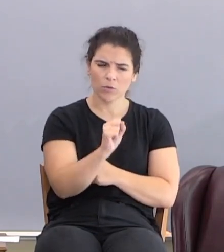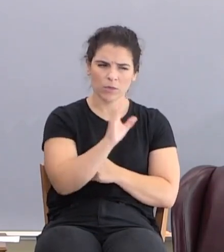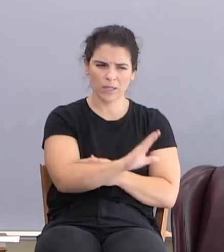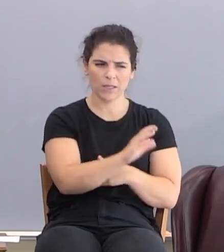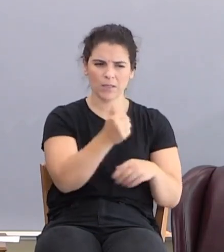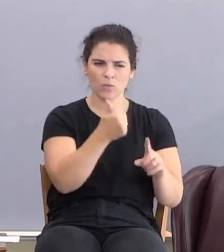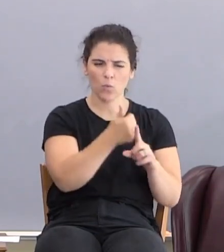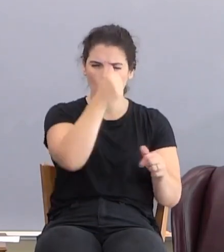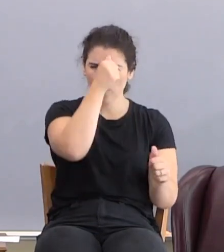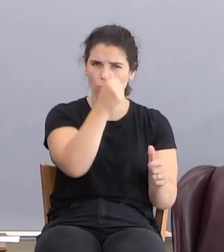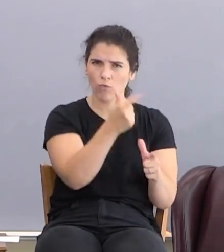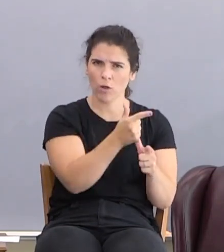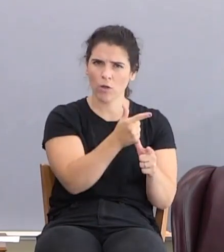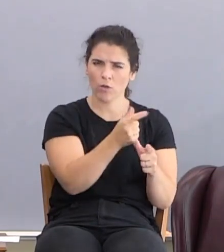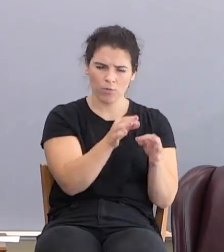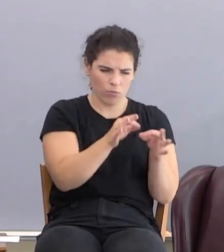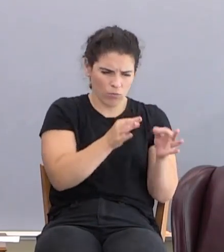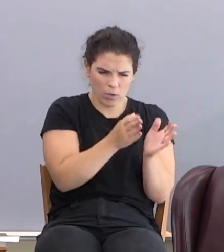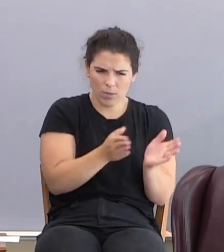Premeditated.